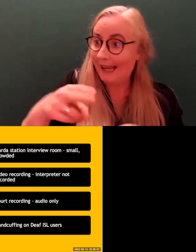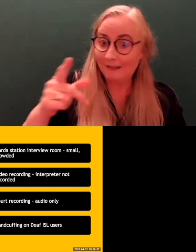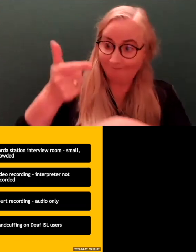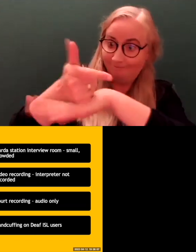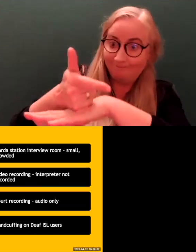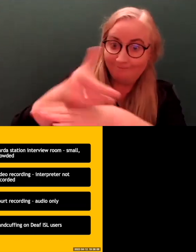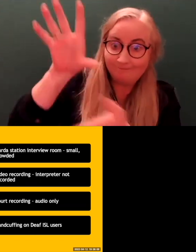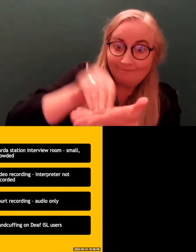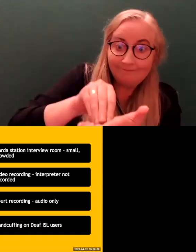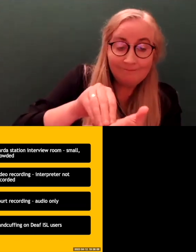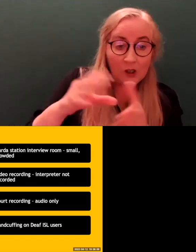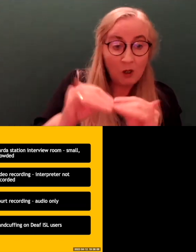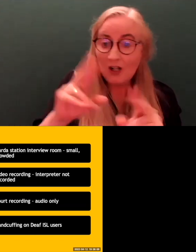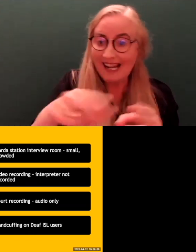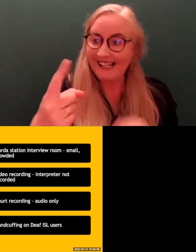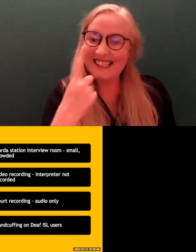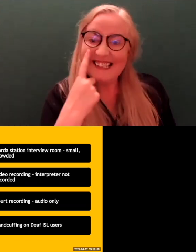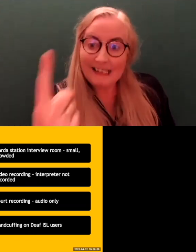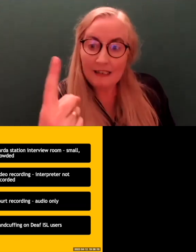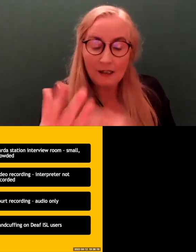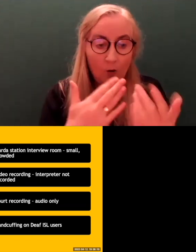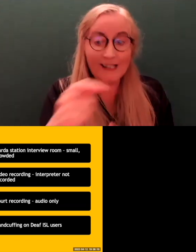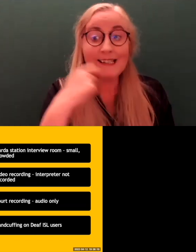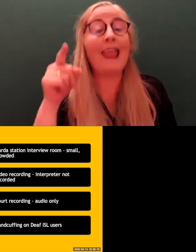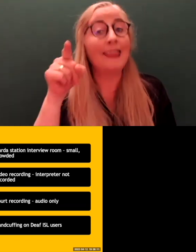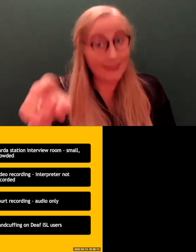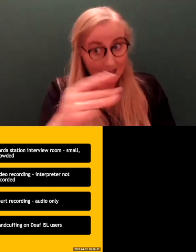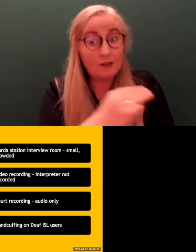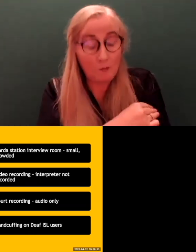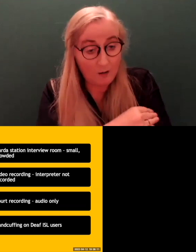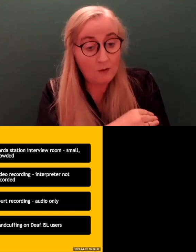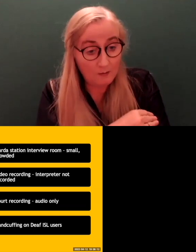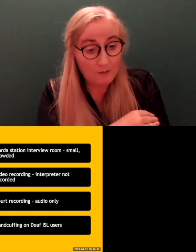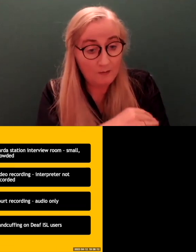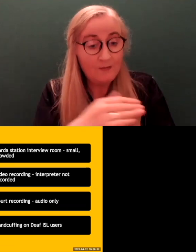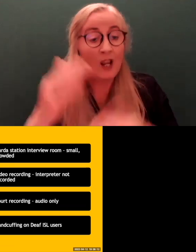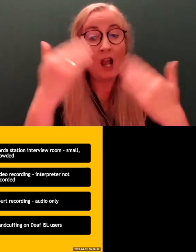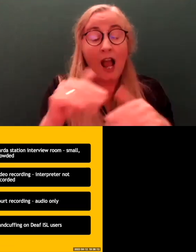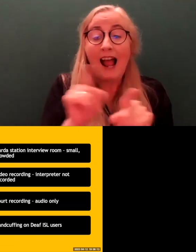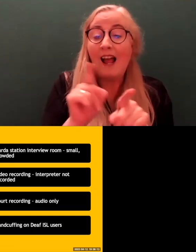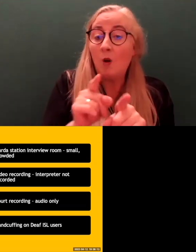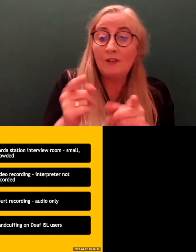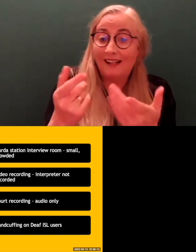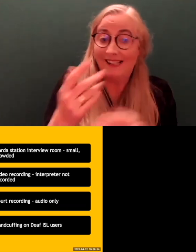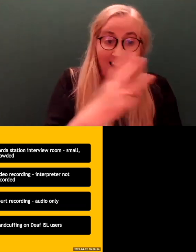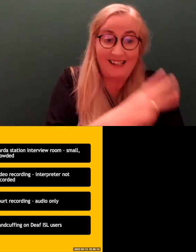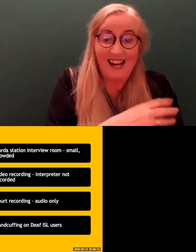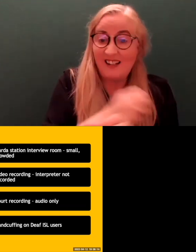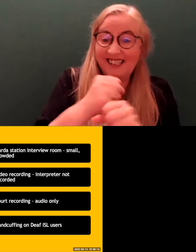didn't see what was being said. So that can be really problematic. And the Garda stations as they're built are just not built for deaf people. They're not built with that in